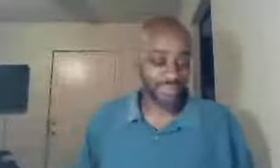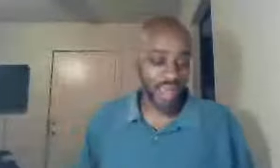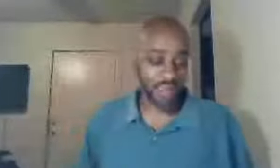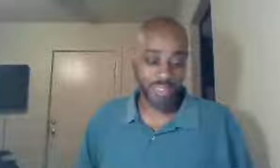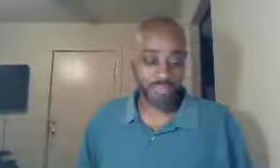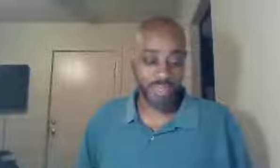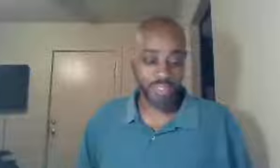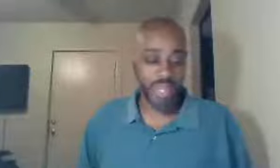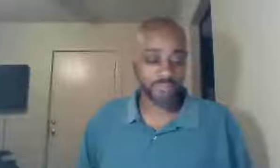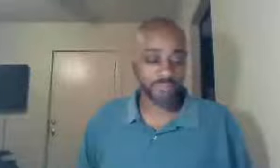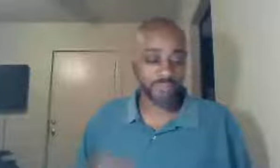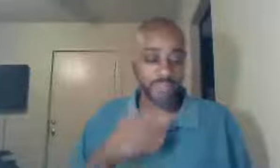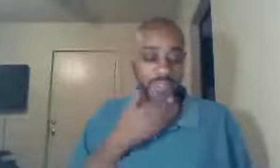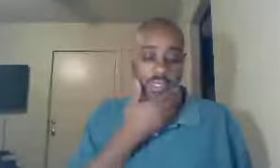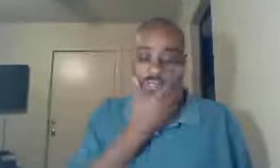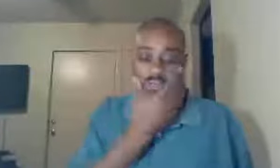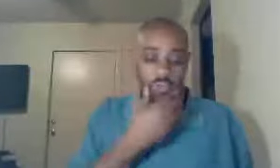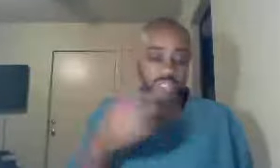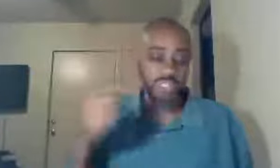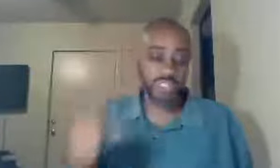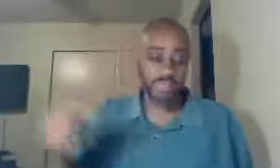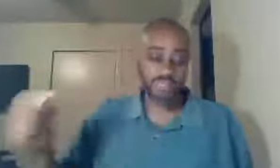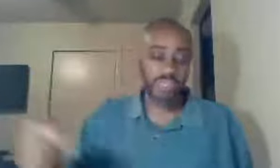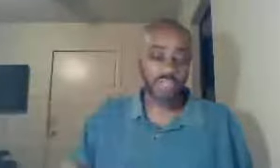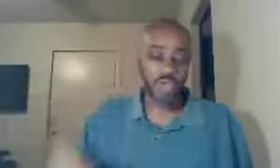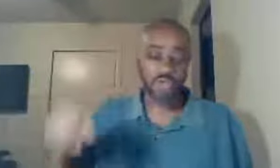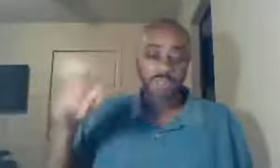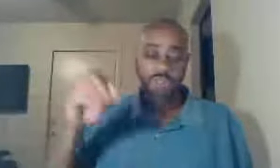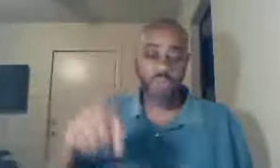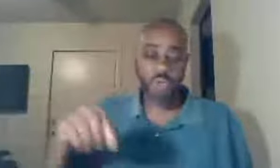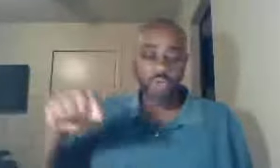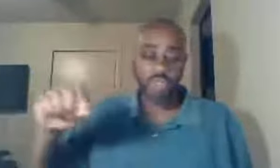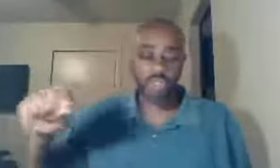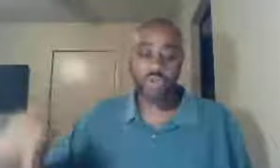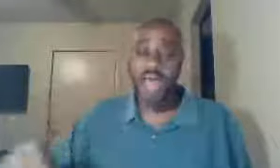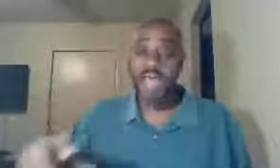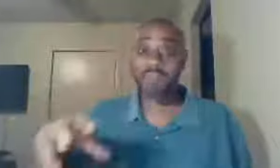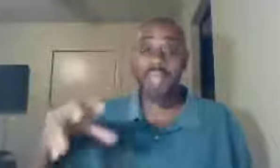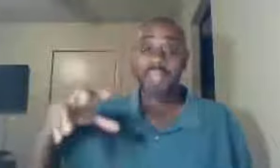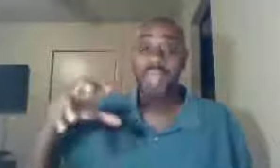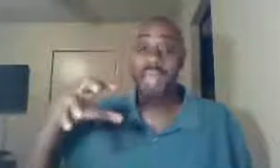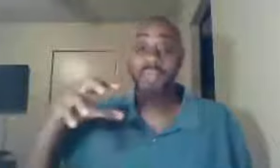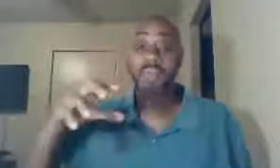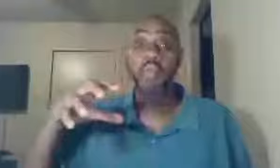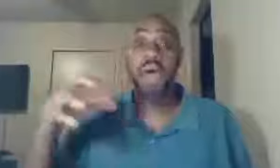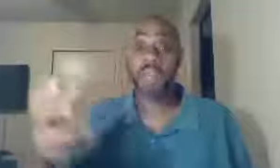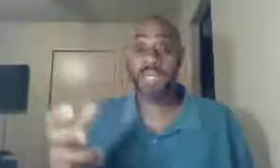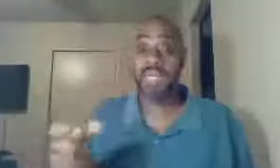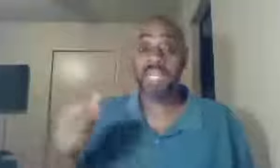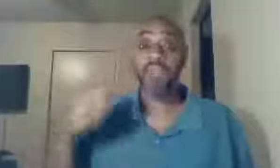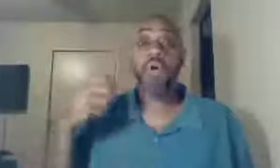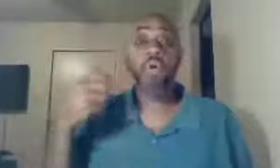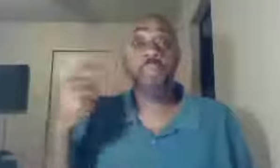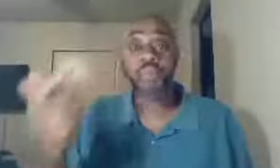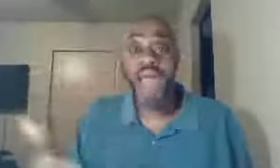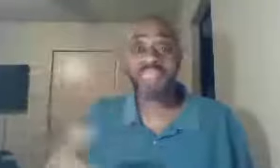I'll be to preach that, so foolishness simply means, those who describe, as wallowing in, who practice